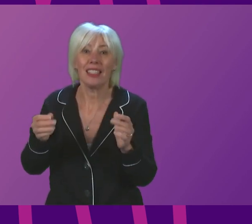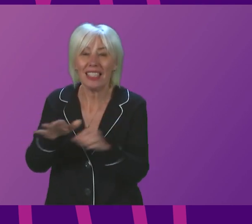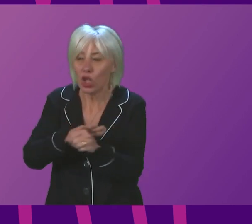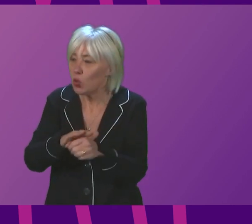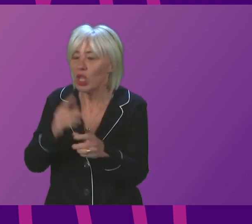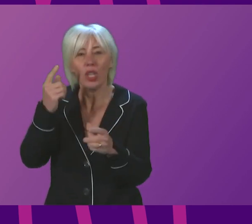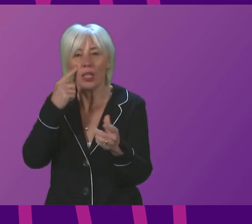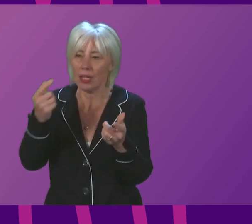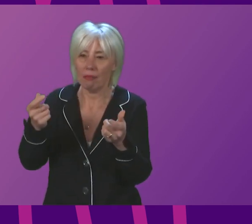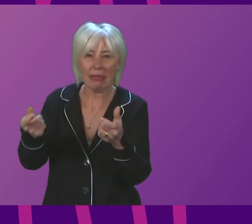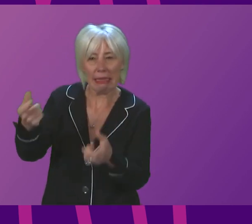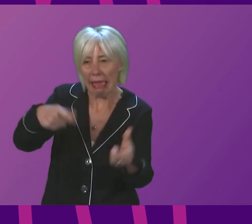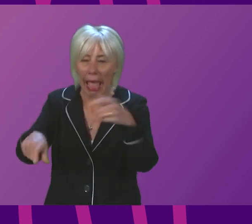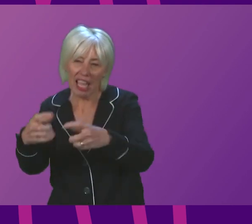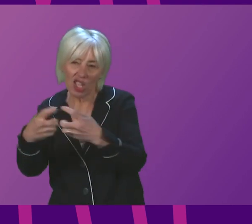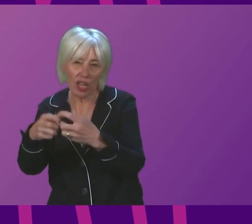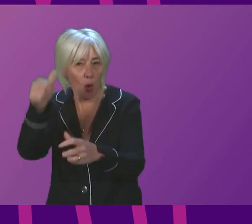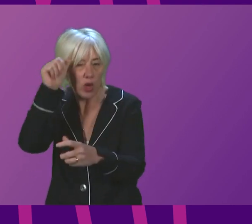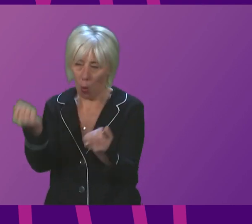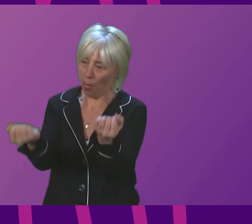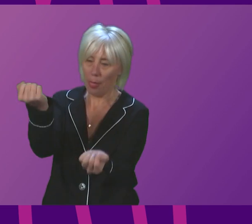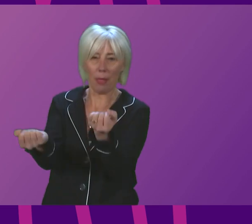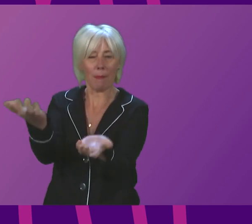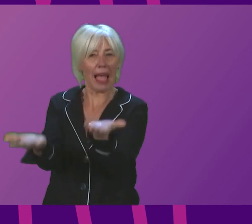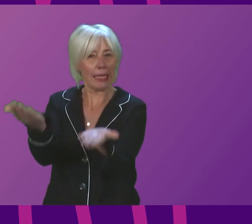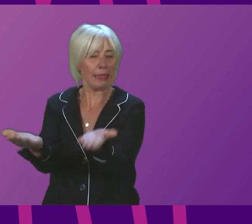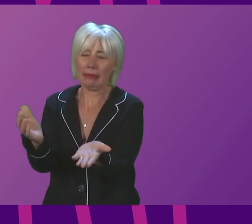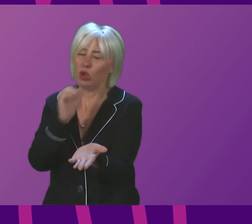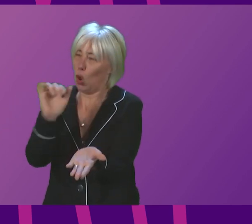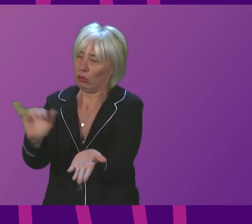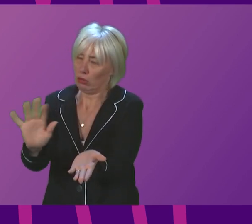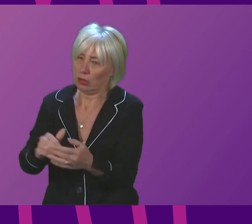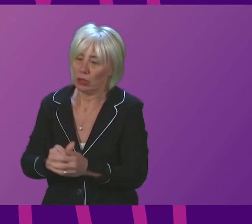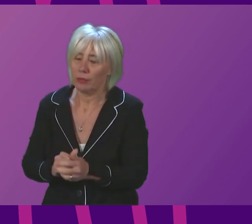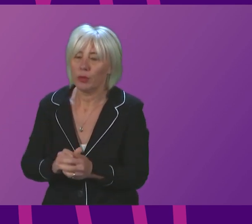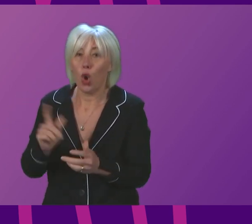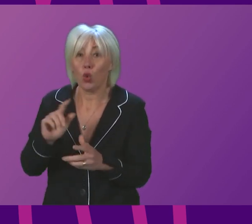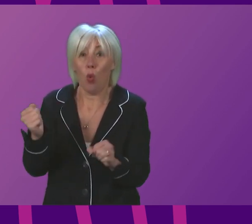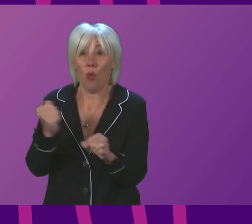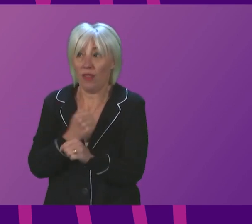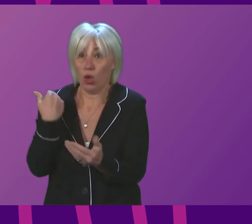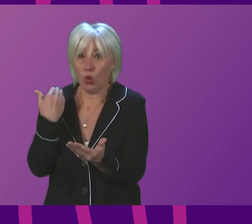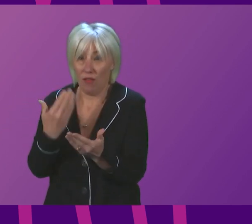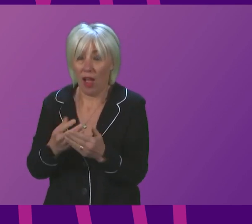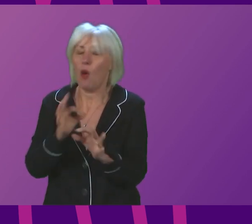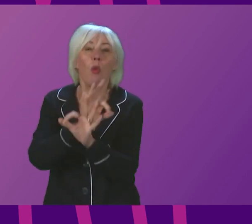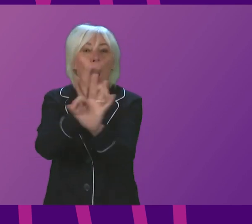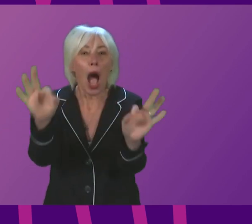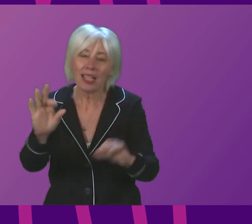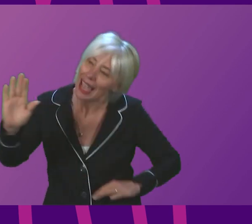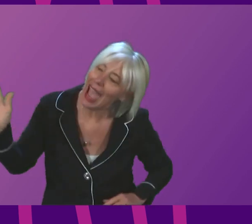get that balance right. Let me turn to the action we have taken so far and what we are asking everyone to do now.